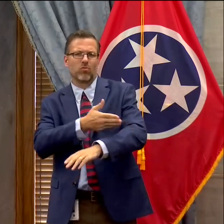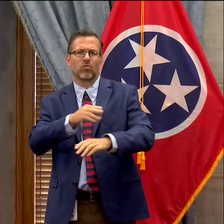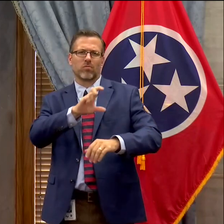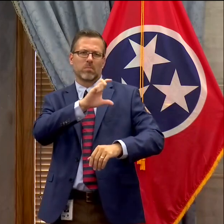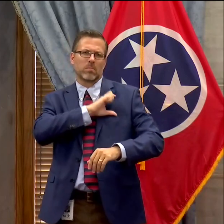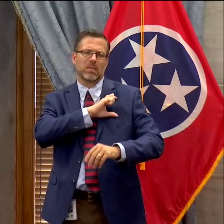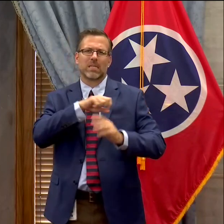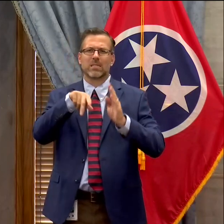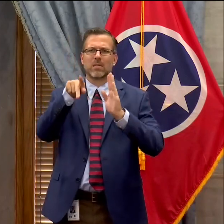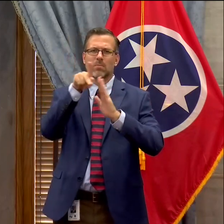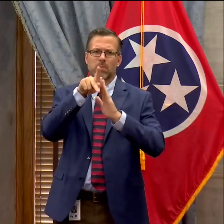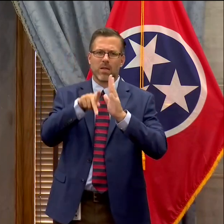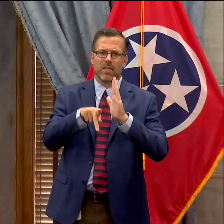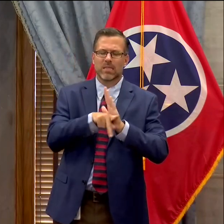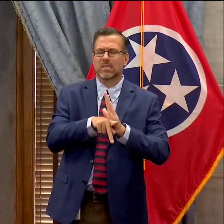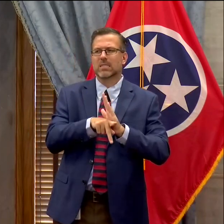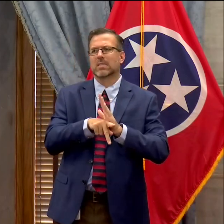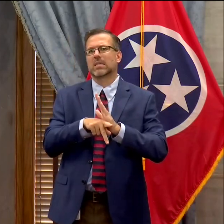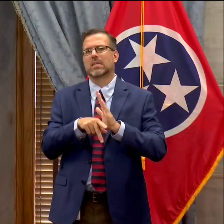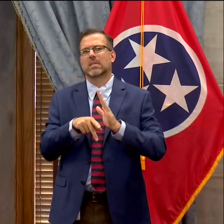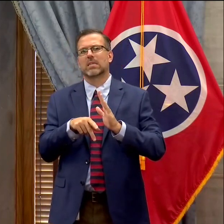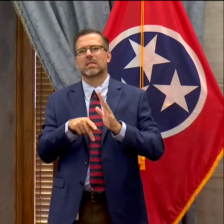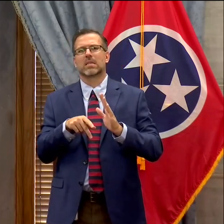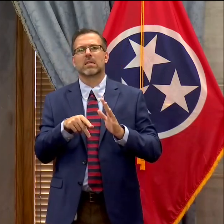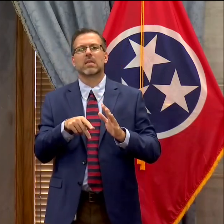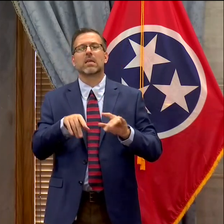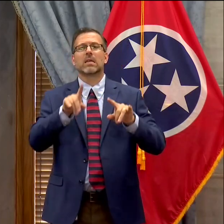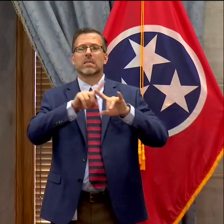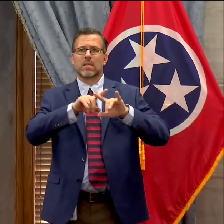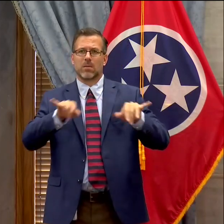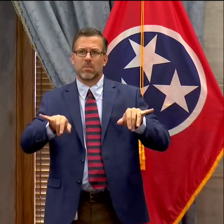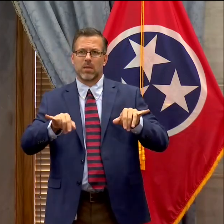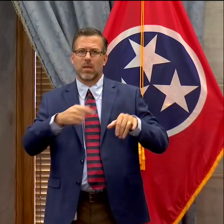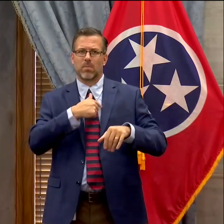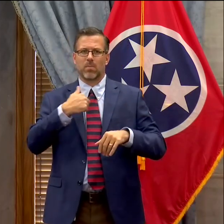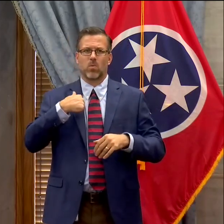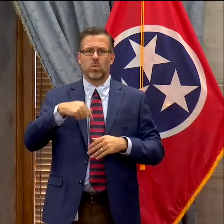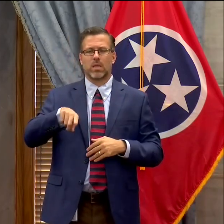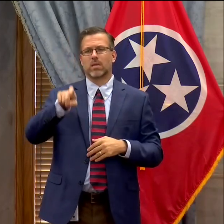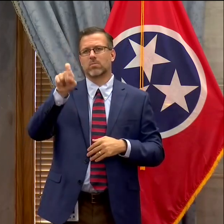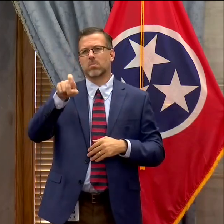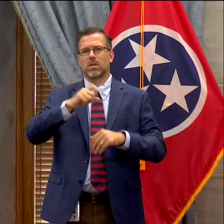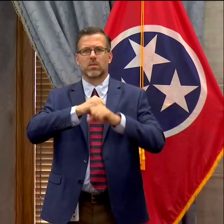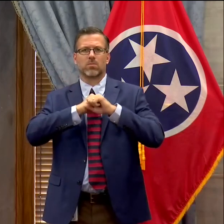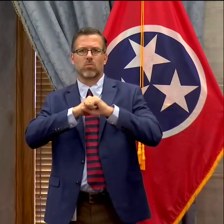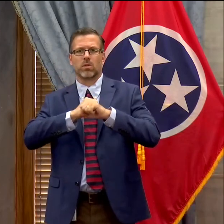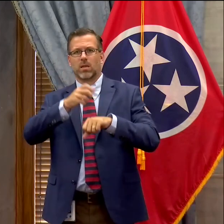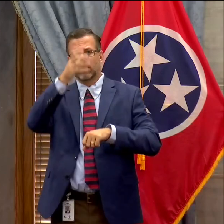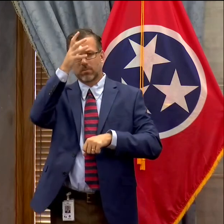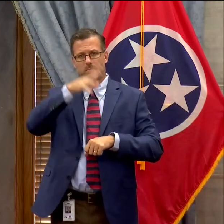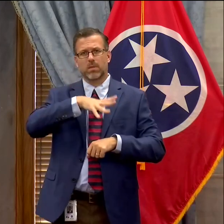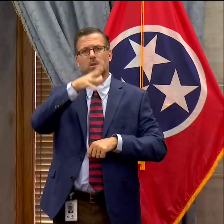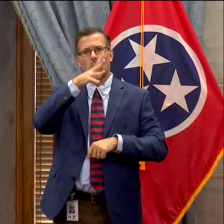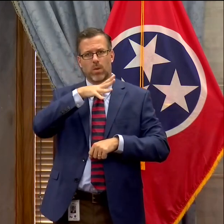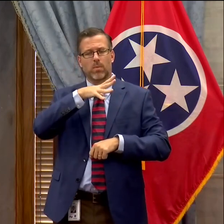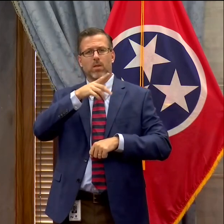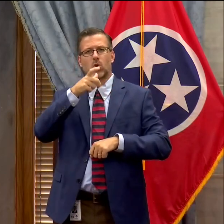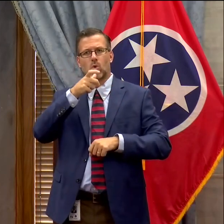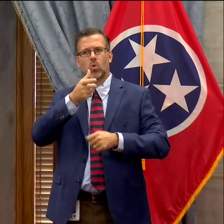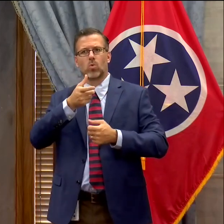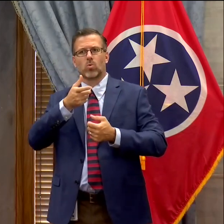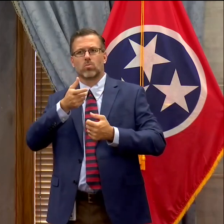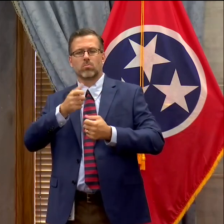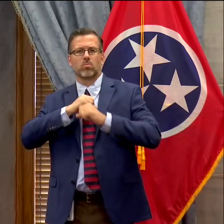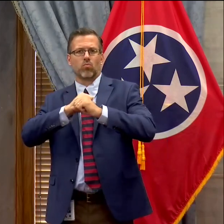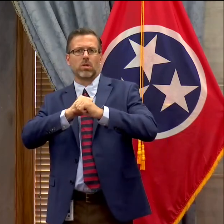can provide greater protection for citizens, and at the same time we have to protect the men and women who put their lives on line every day to protect us.